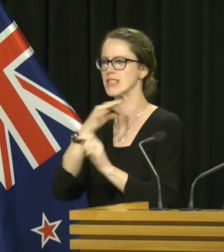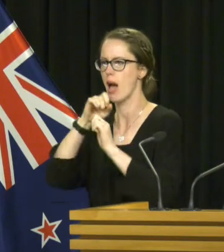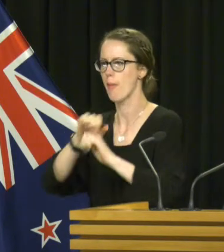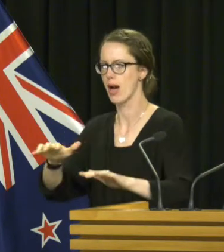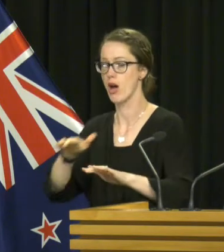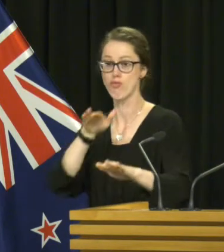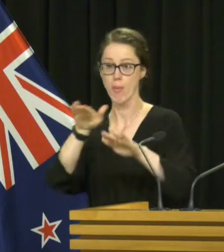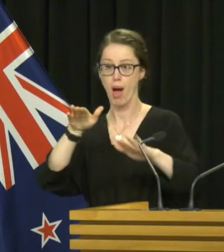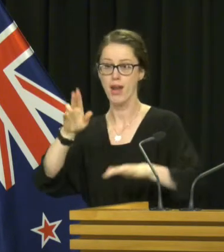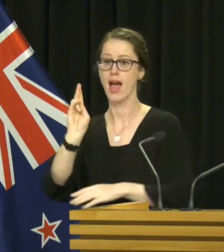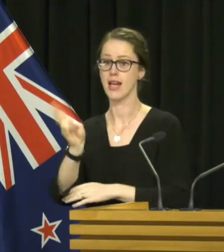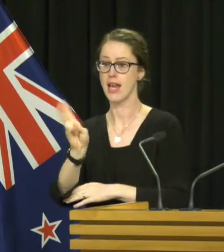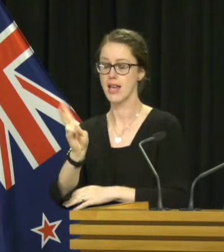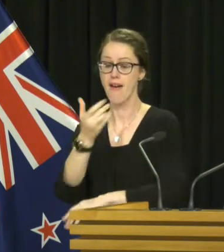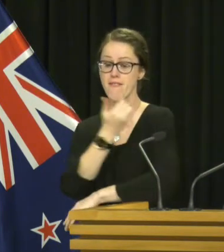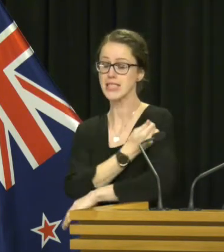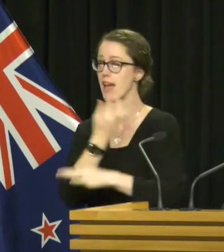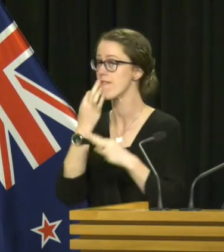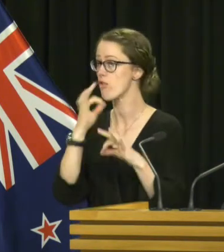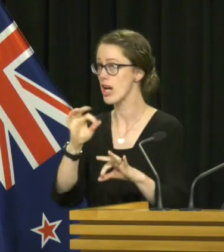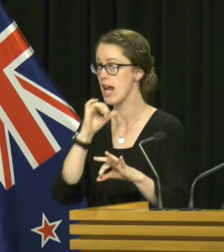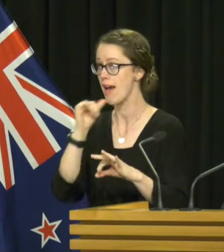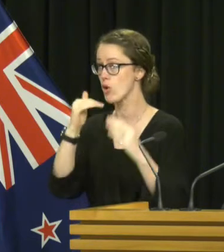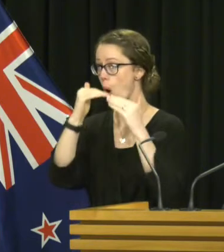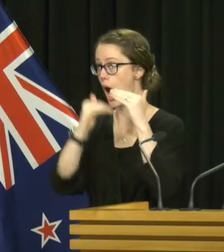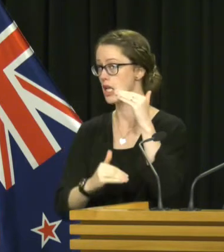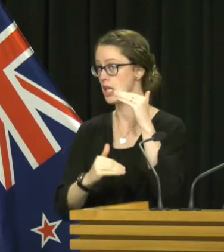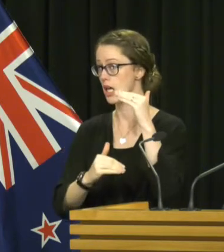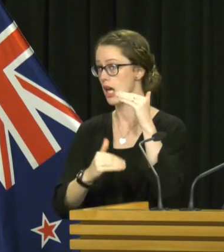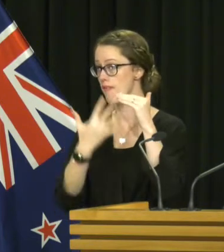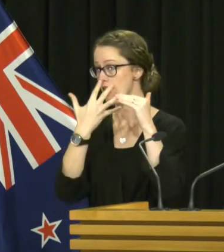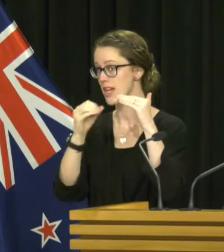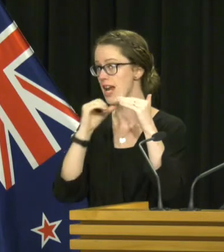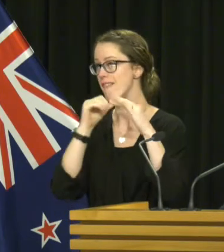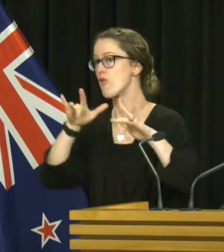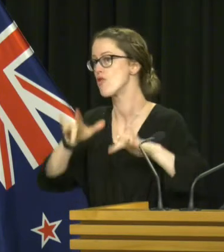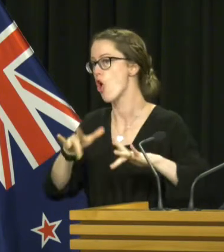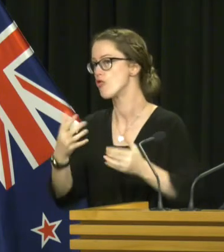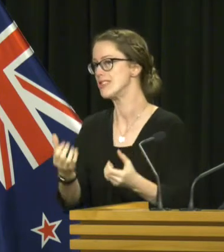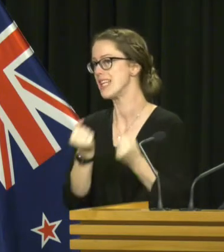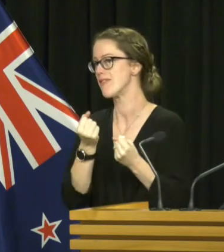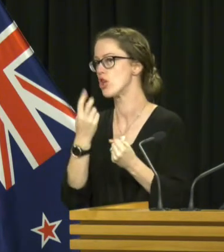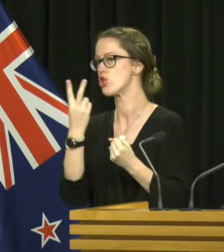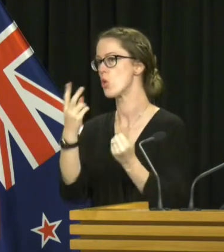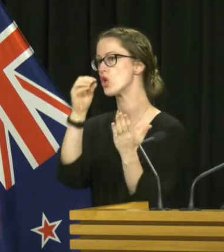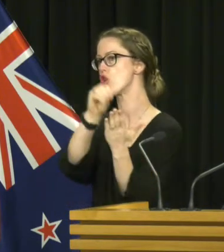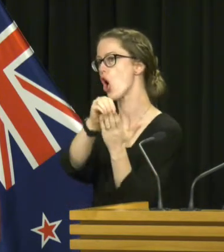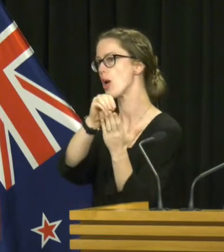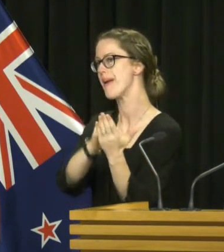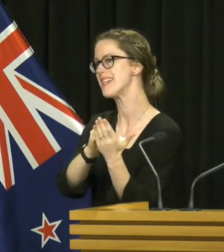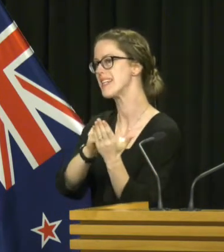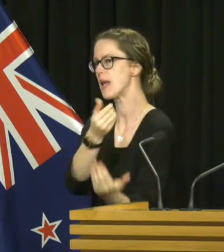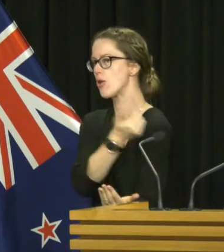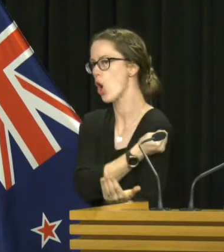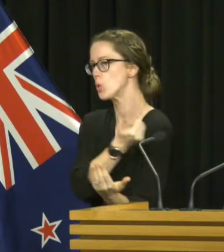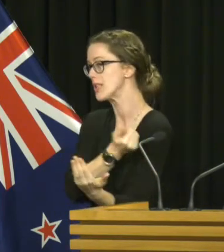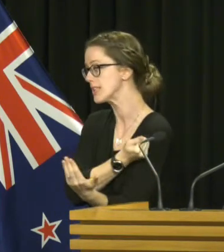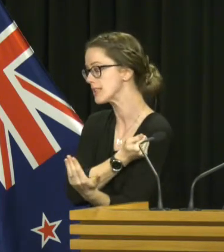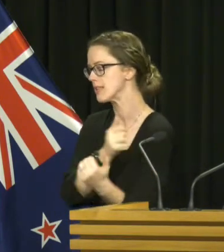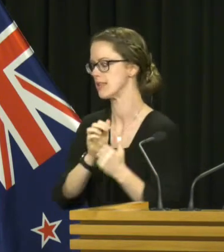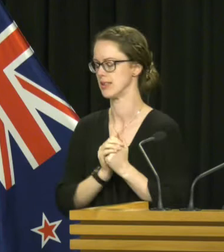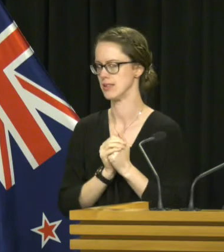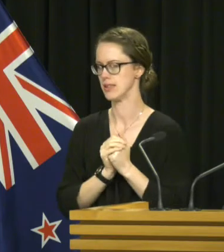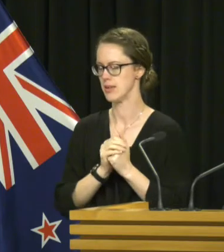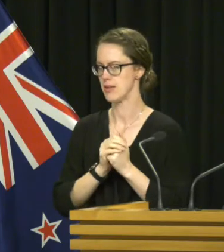I remind people the vaccine is free for those under the age of 50 who have not had two documented doses. I also